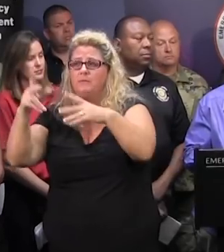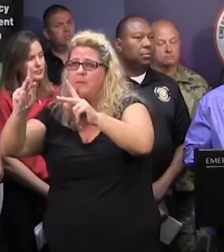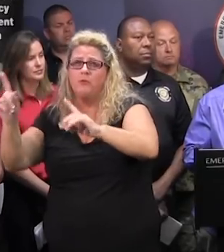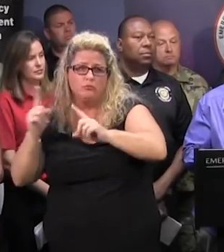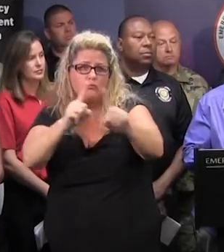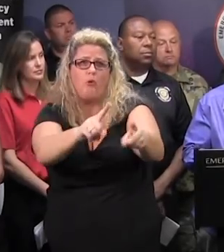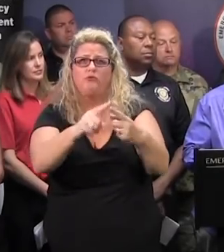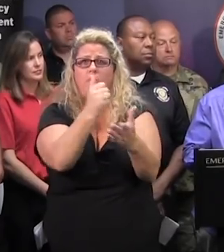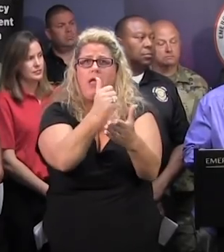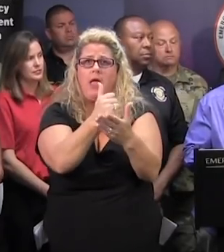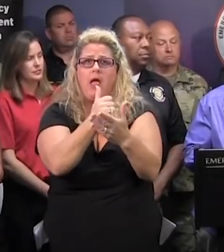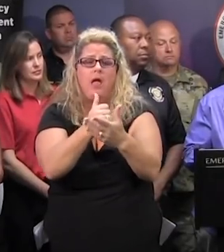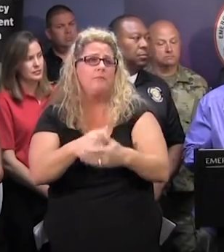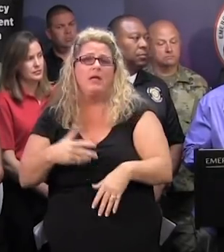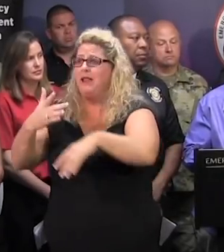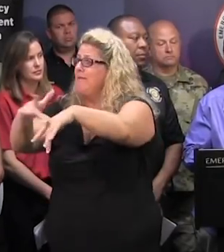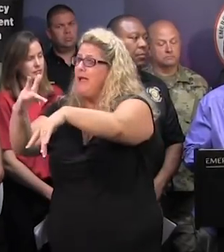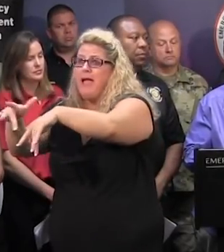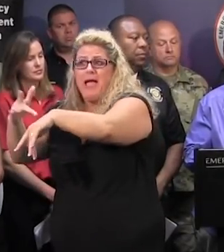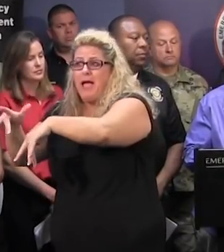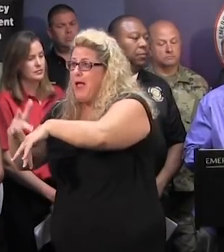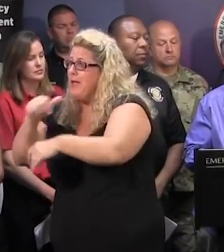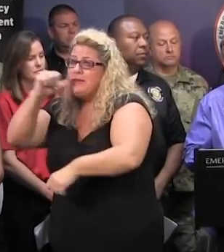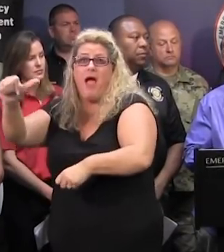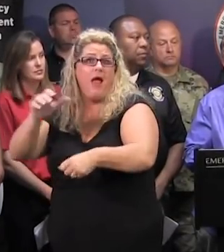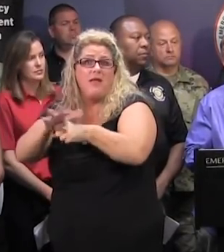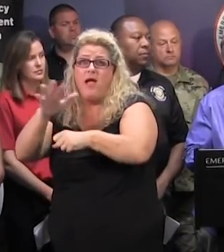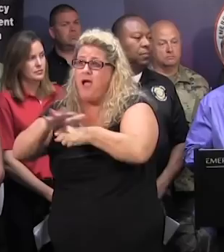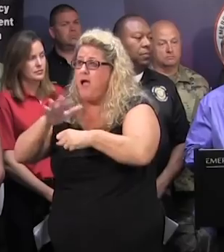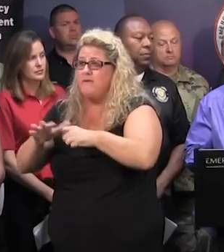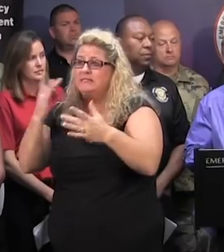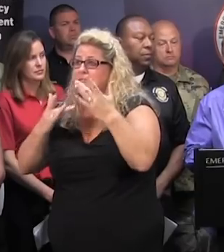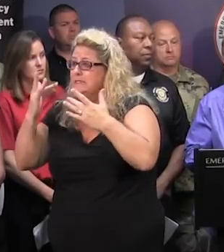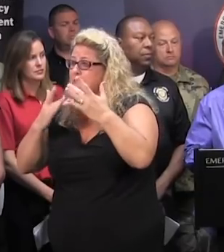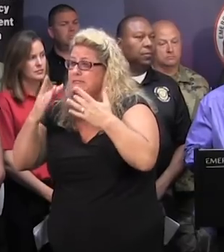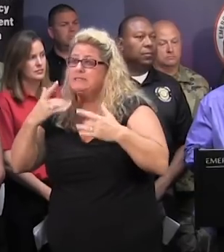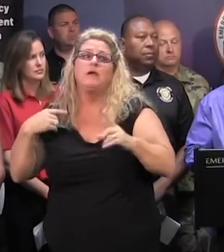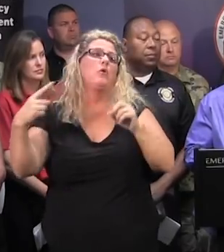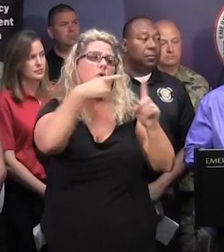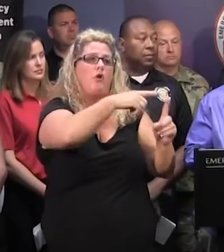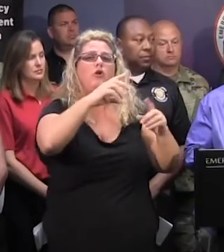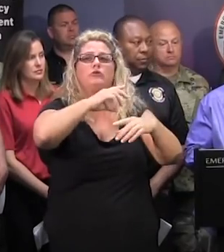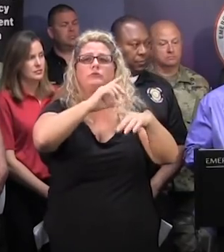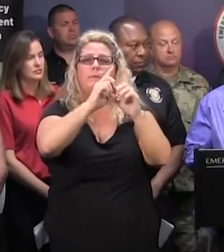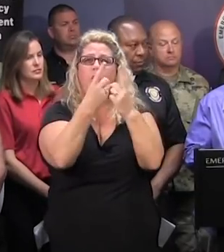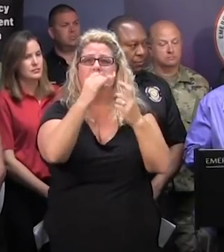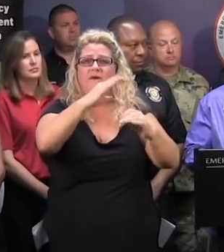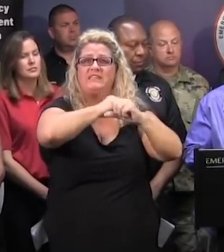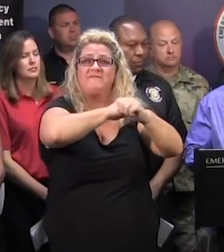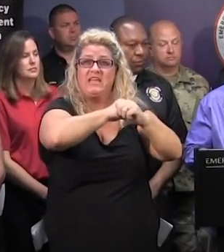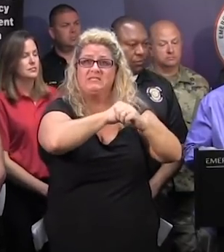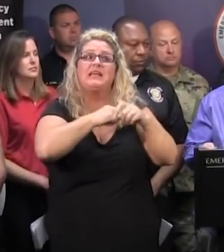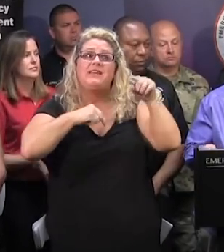people. But if all of those assets are not available or not enough, then we can reach to our partners at the Department of Defense. And so these ships